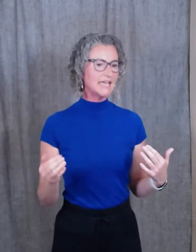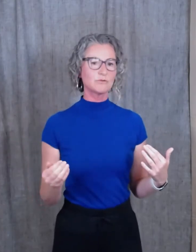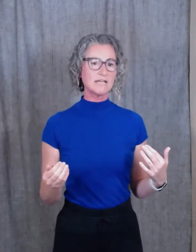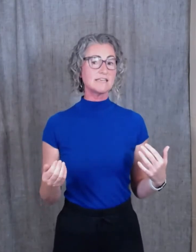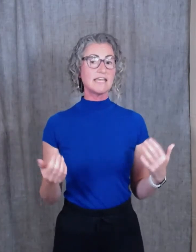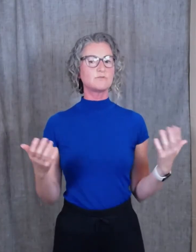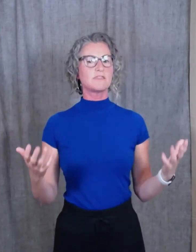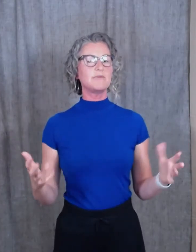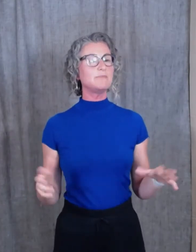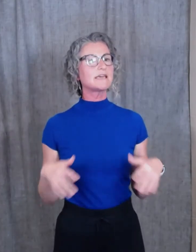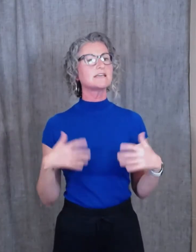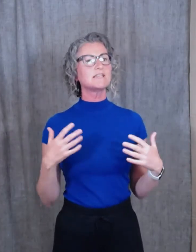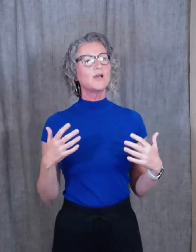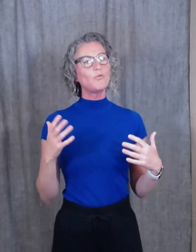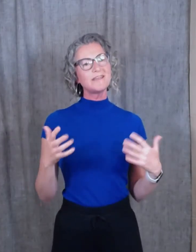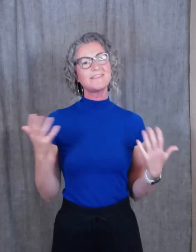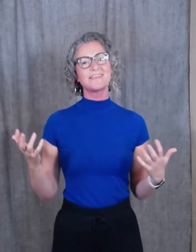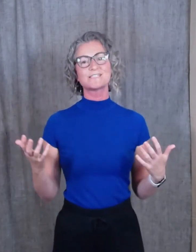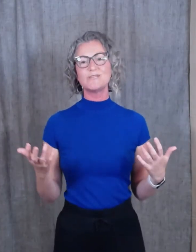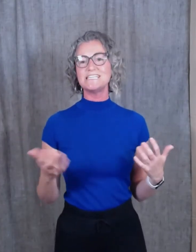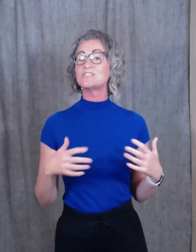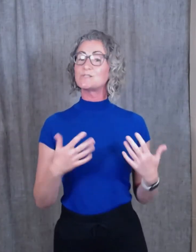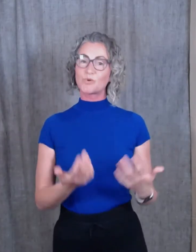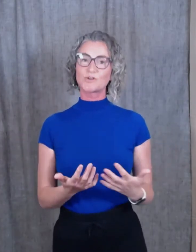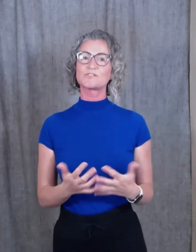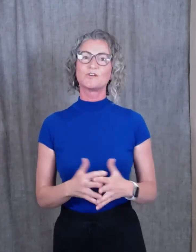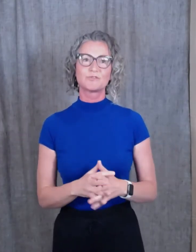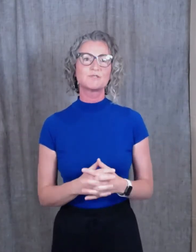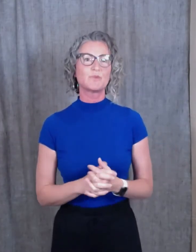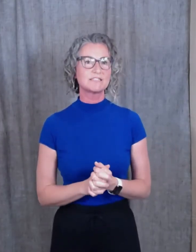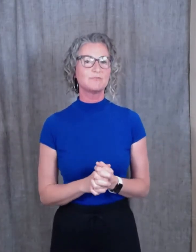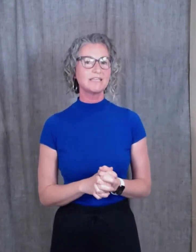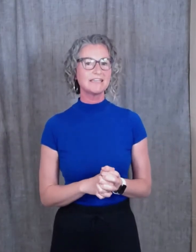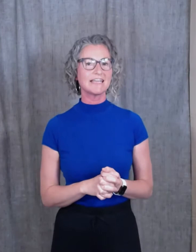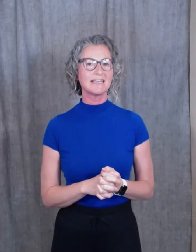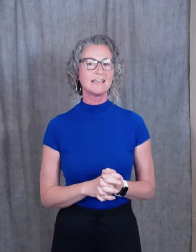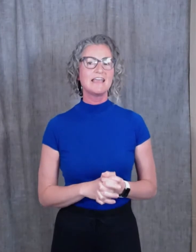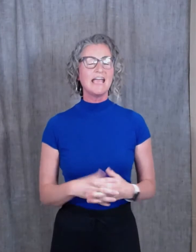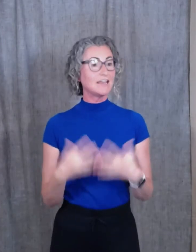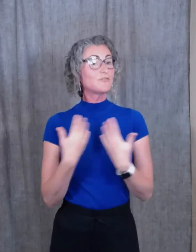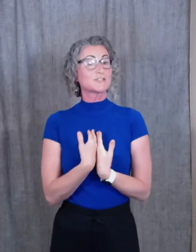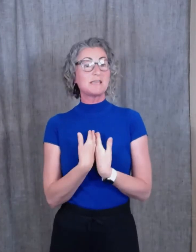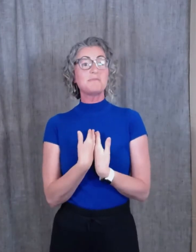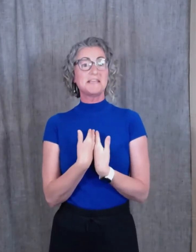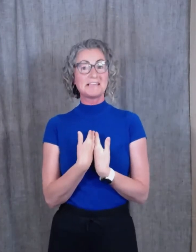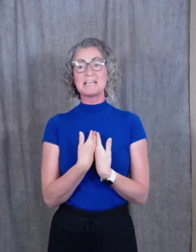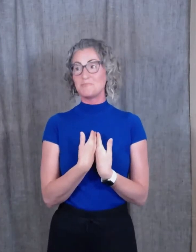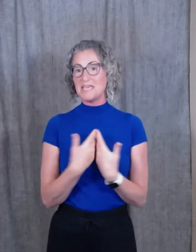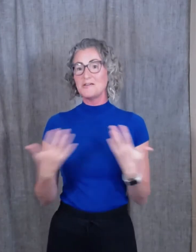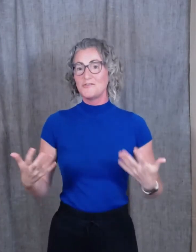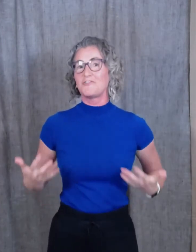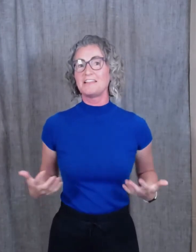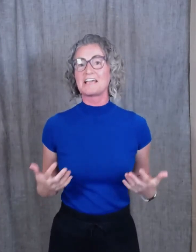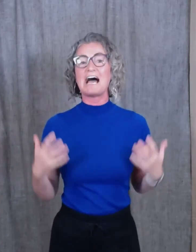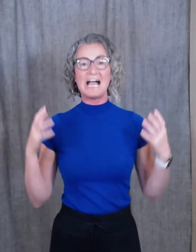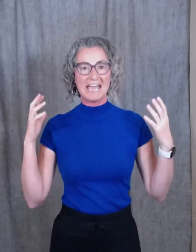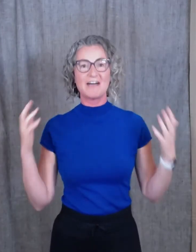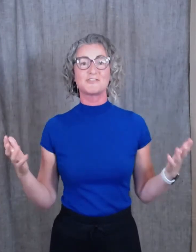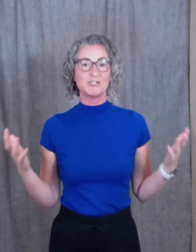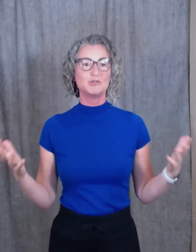it resonated with me because one of the things we teach is personal responsibility. And you know, for somebody like me who felt like I have to do